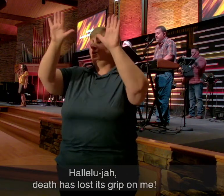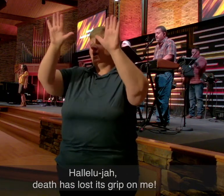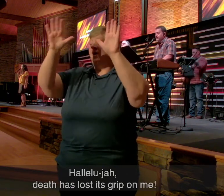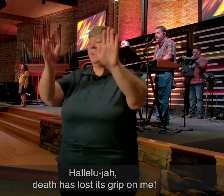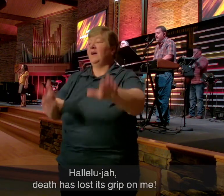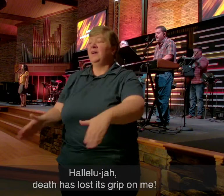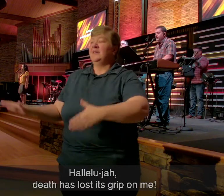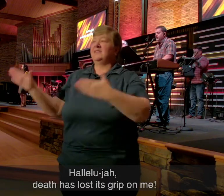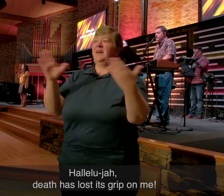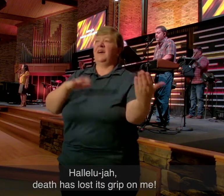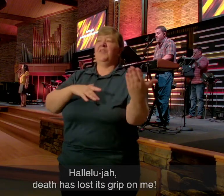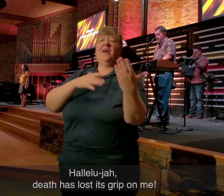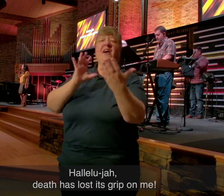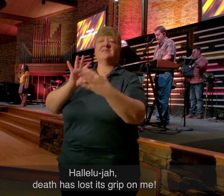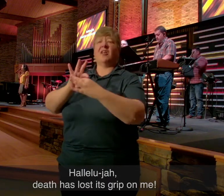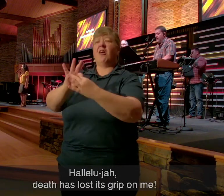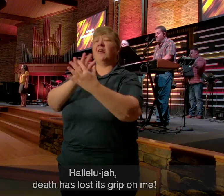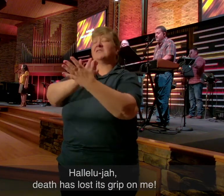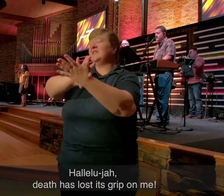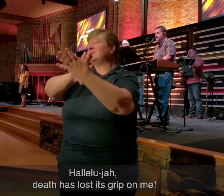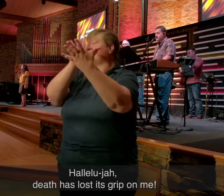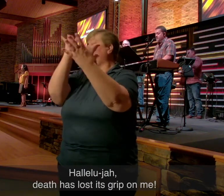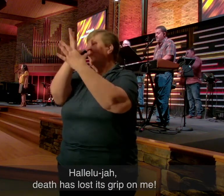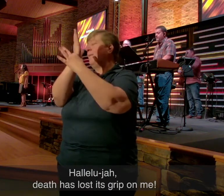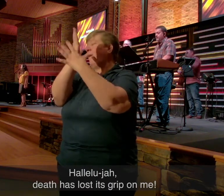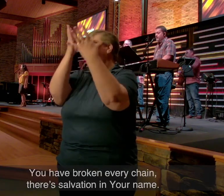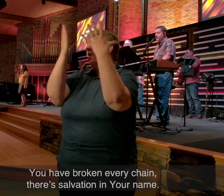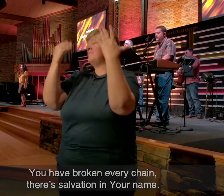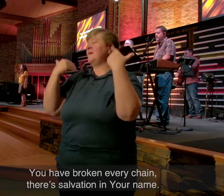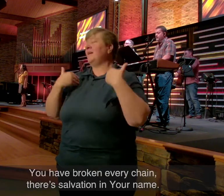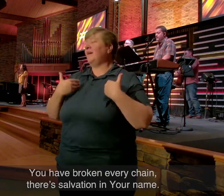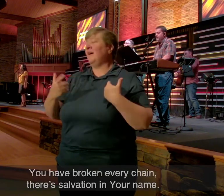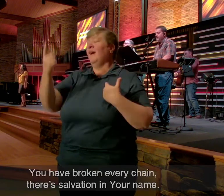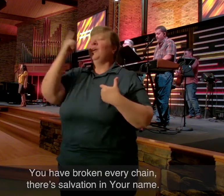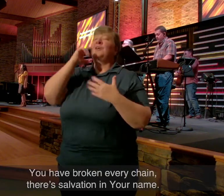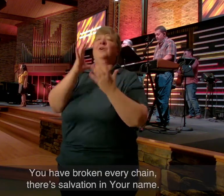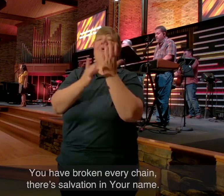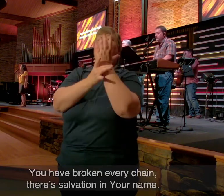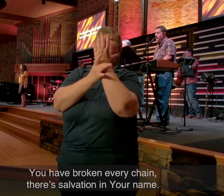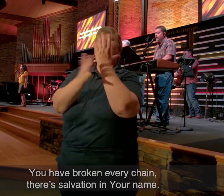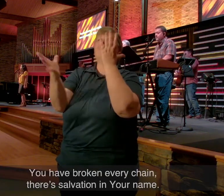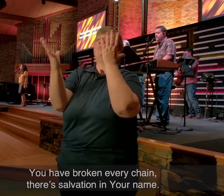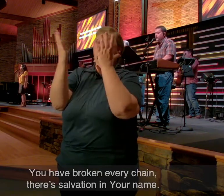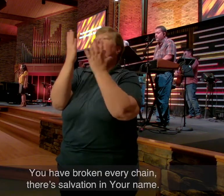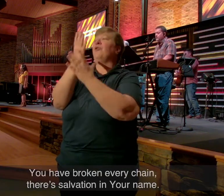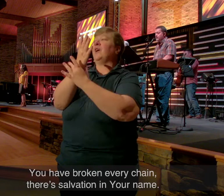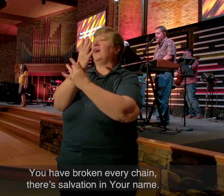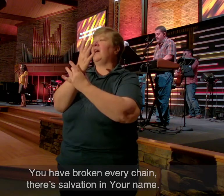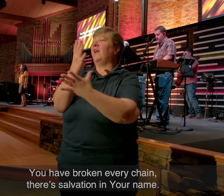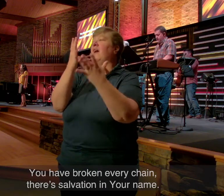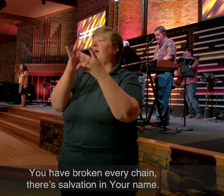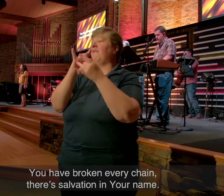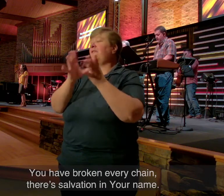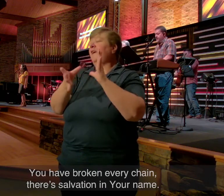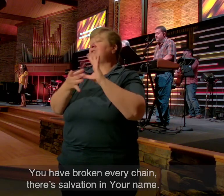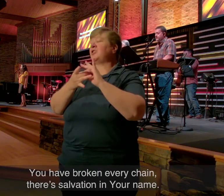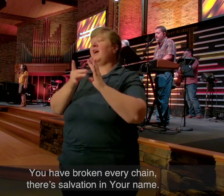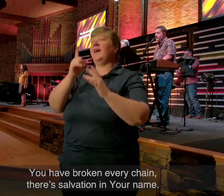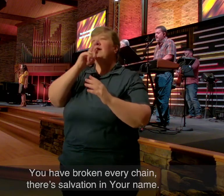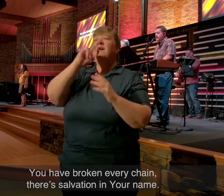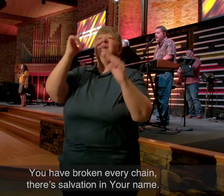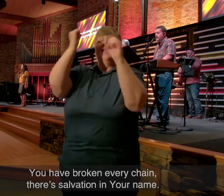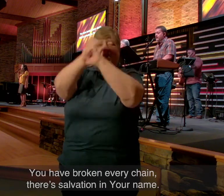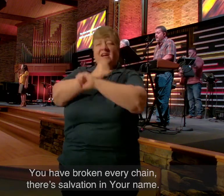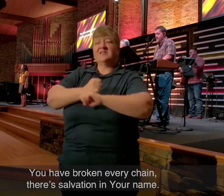Death Has Lost It's Grip On Me You Have Broken Every Chain